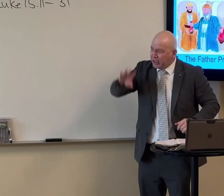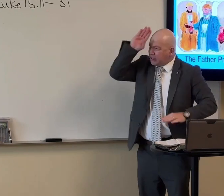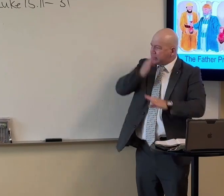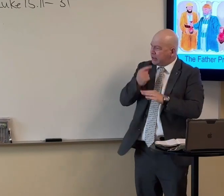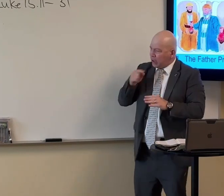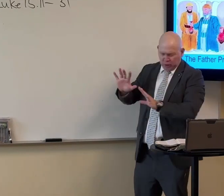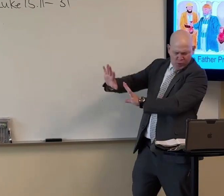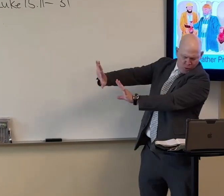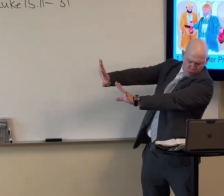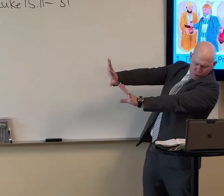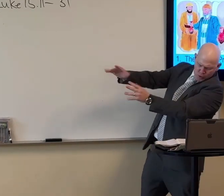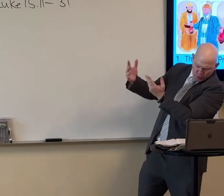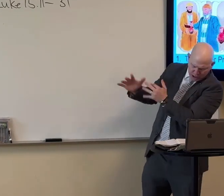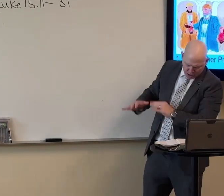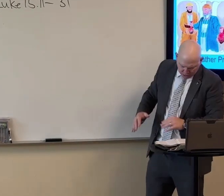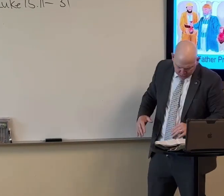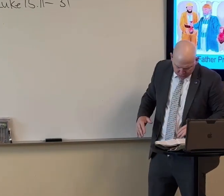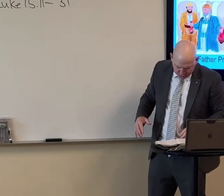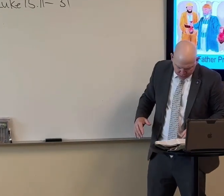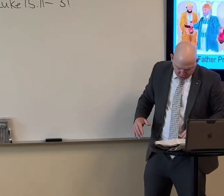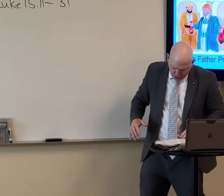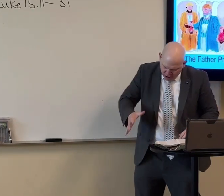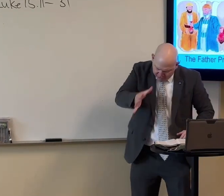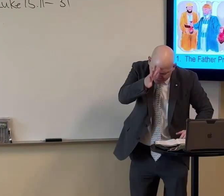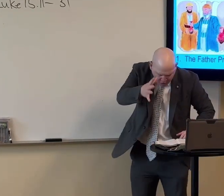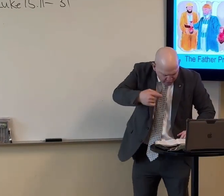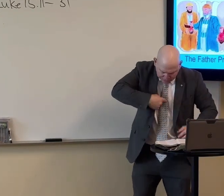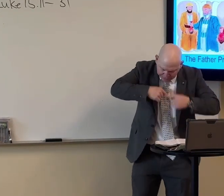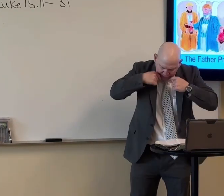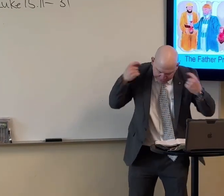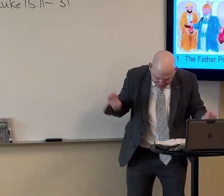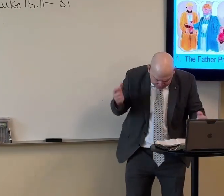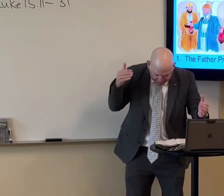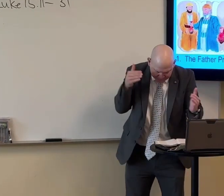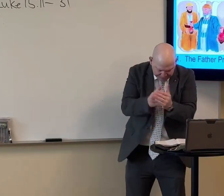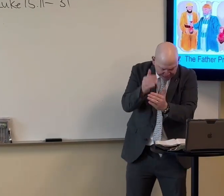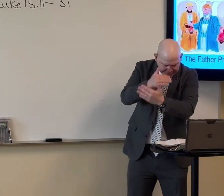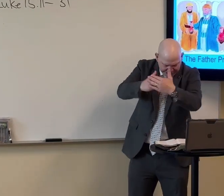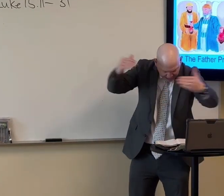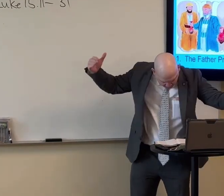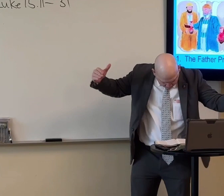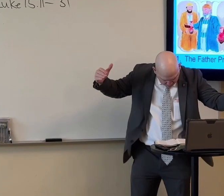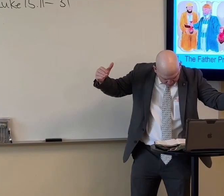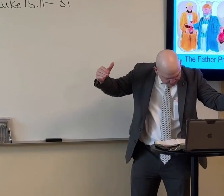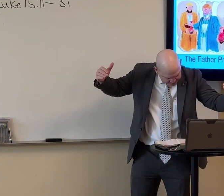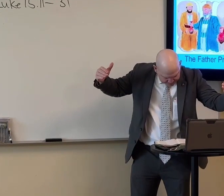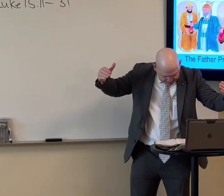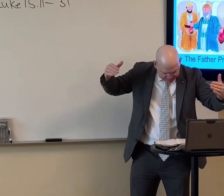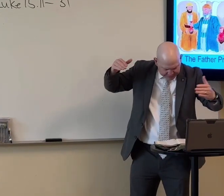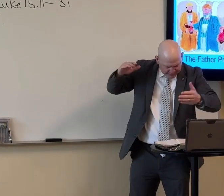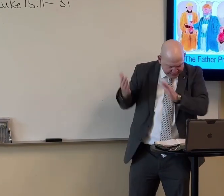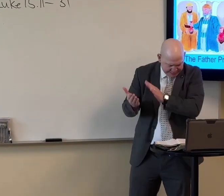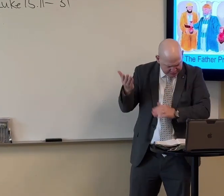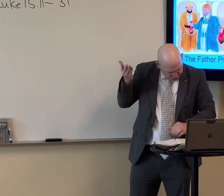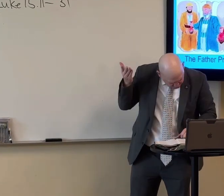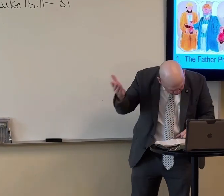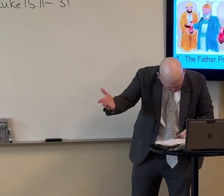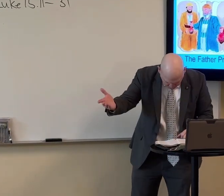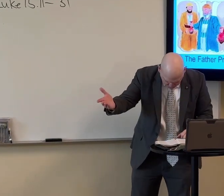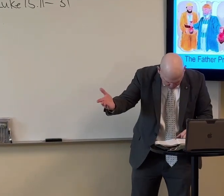him. And the son said unto him, Father, I have sinned against heaven and in thy sight,